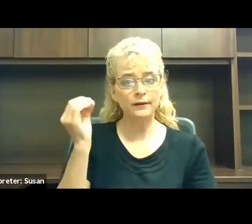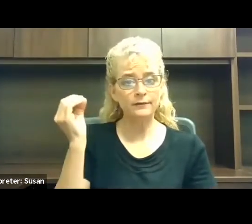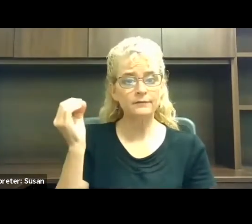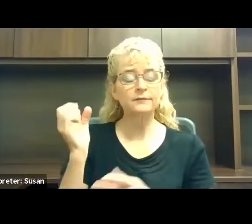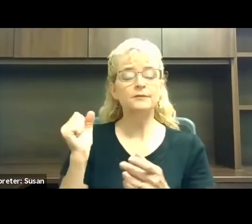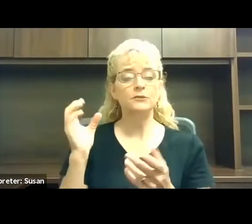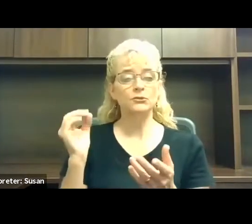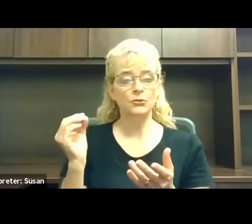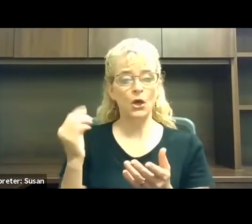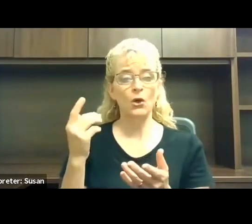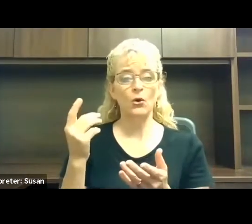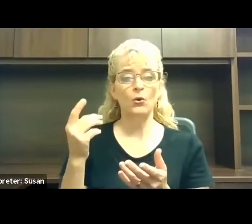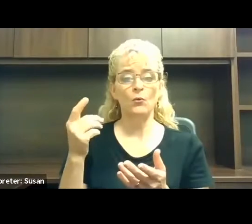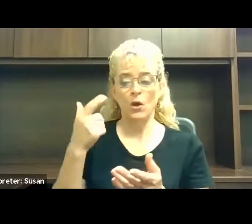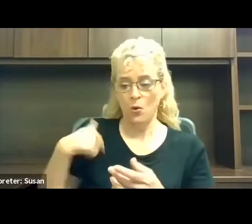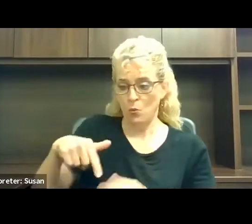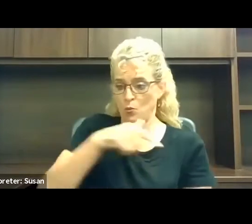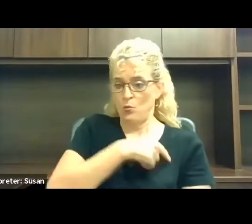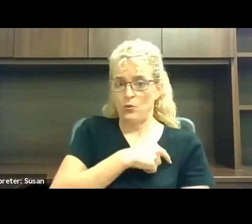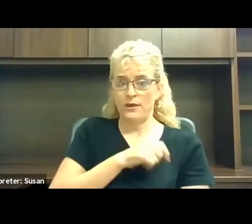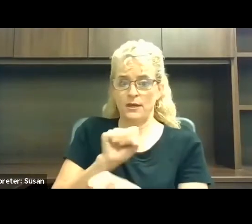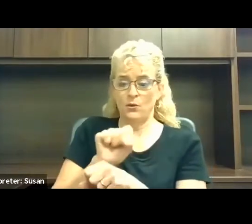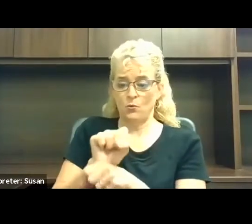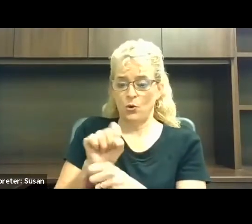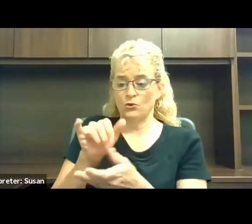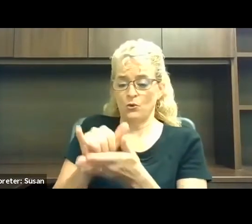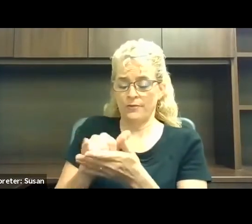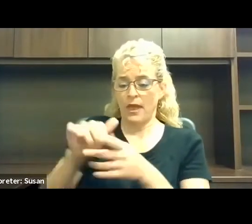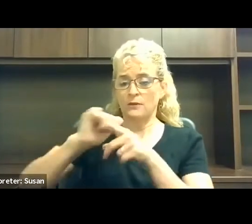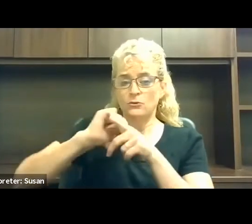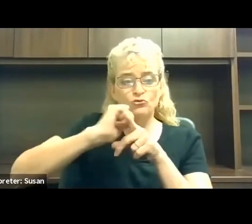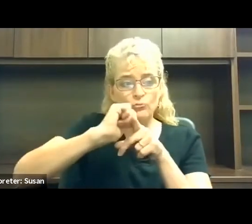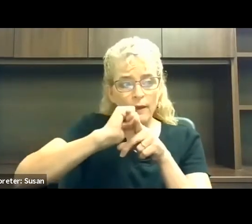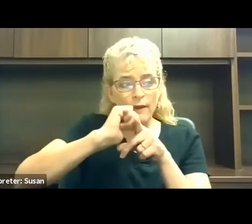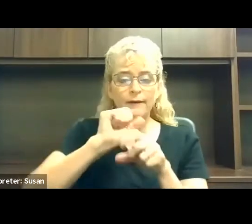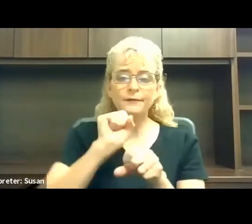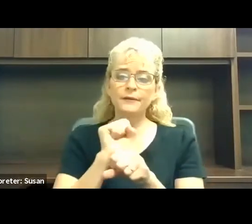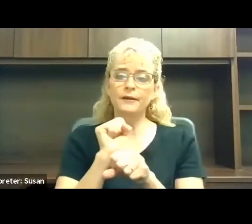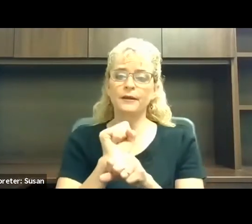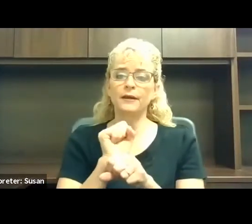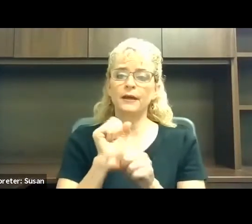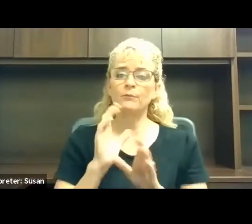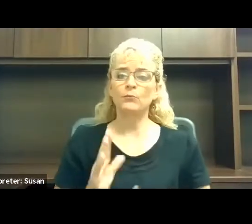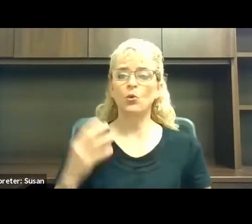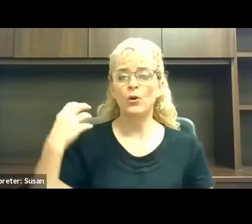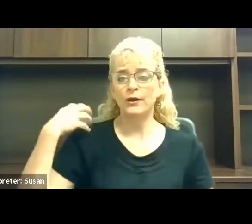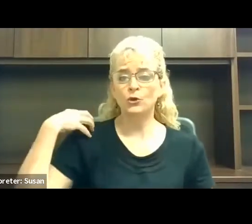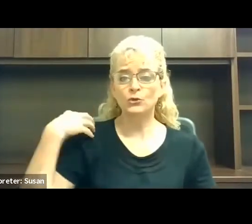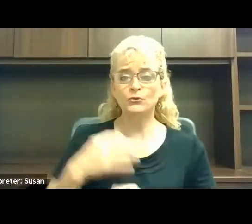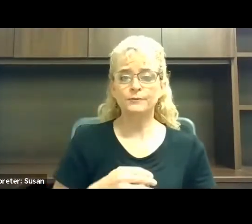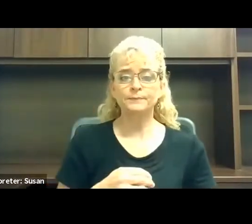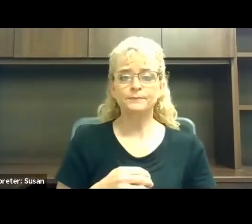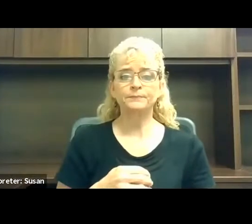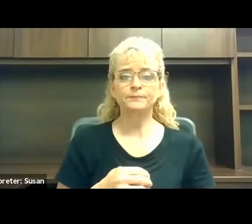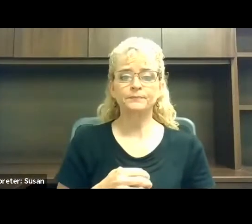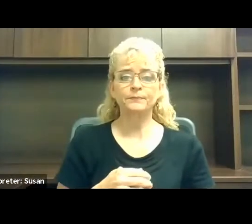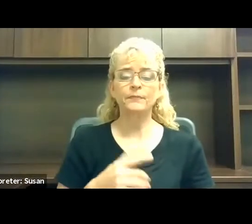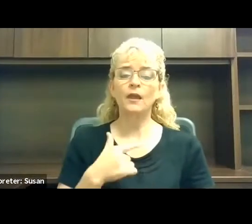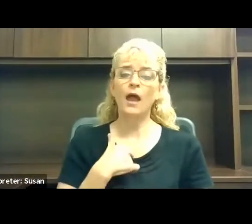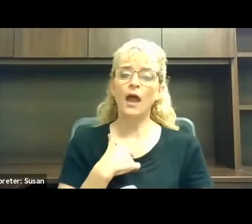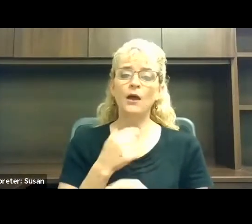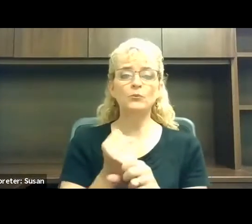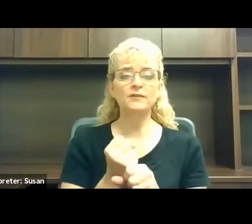And we worked on that. Started training employers. And, uh, got a call